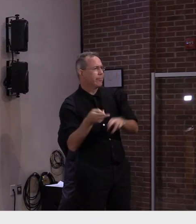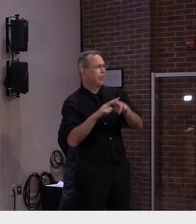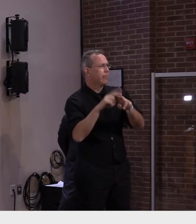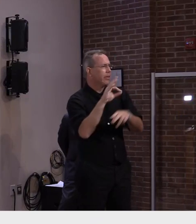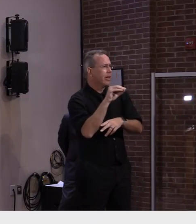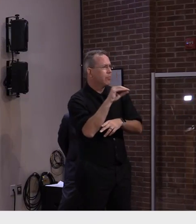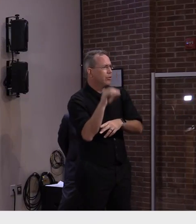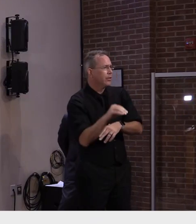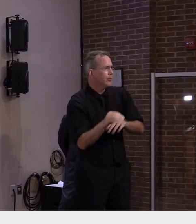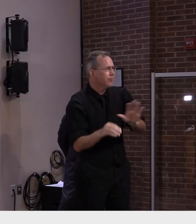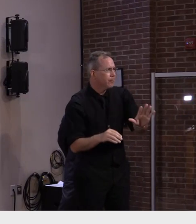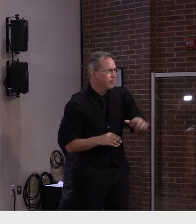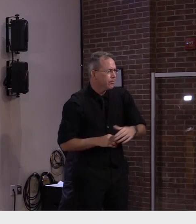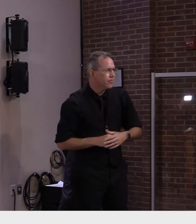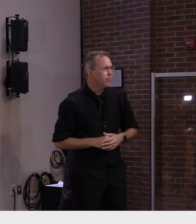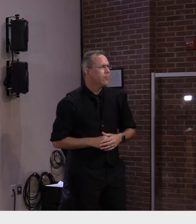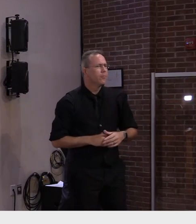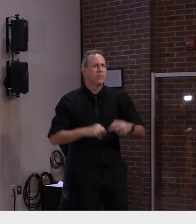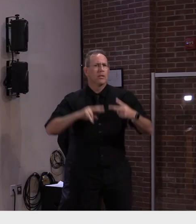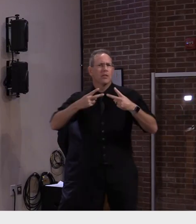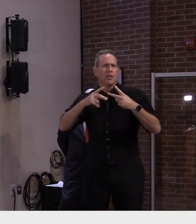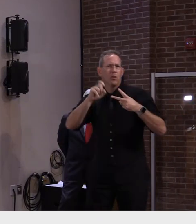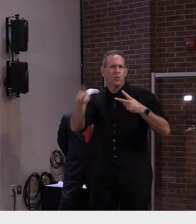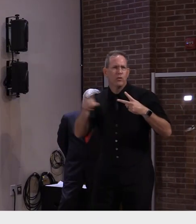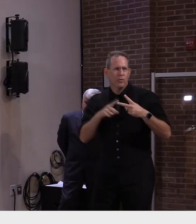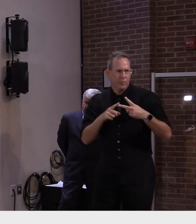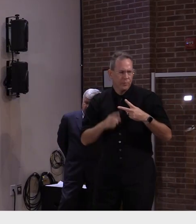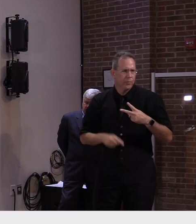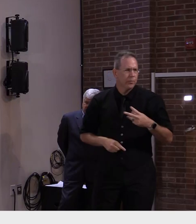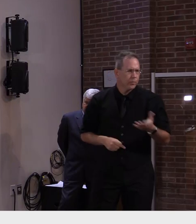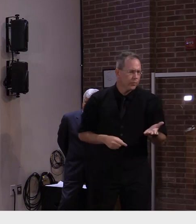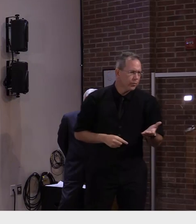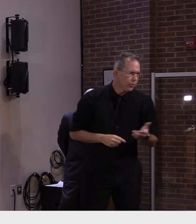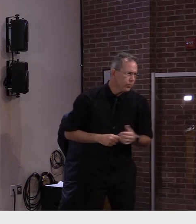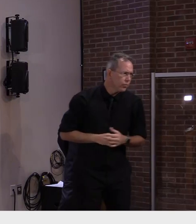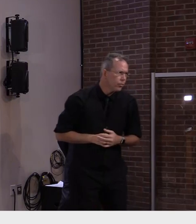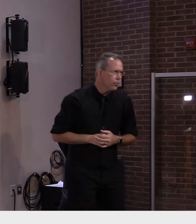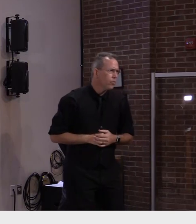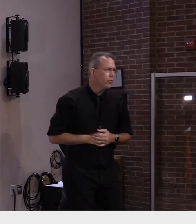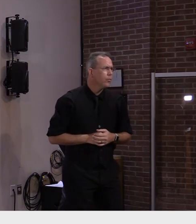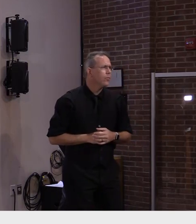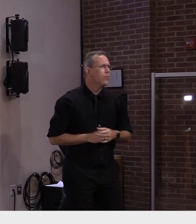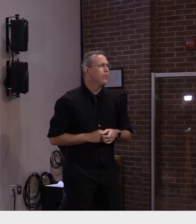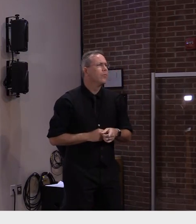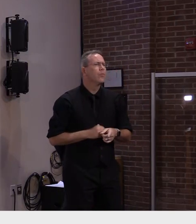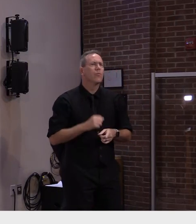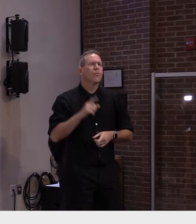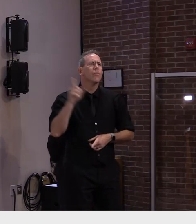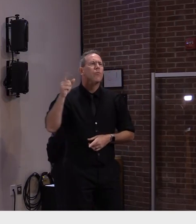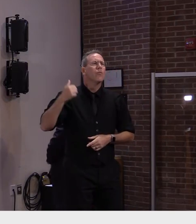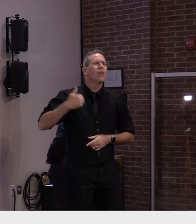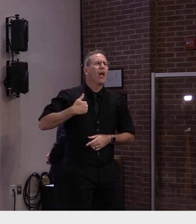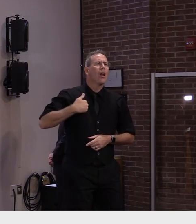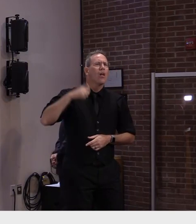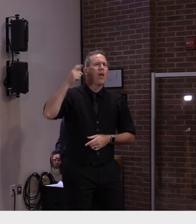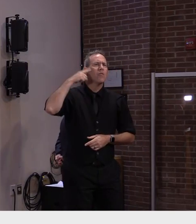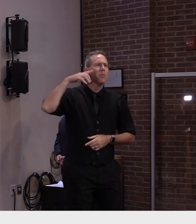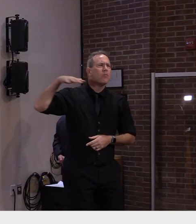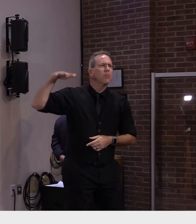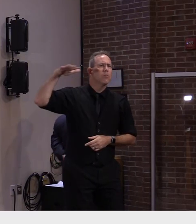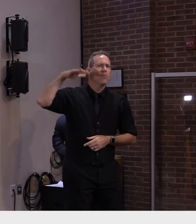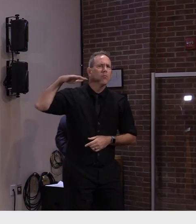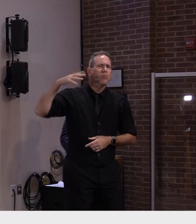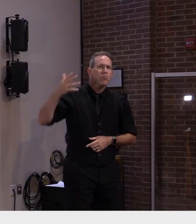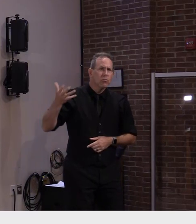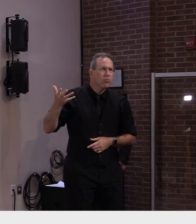Governor, I've been speaking with some spokespeople at the Canadian government. And they